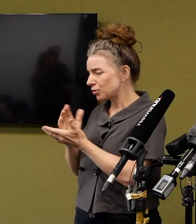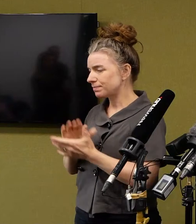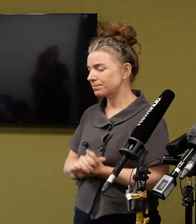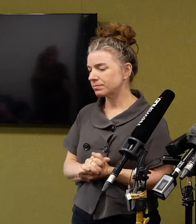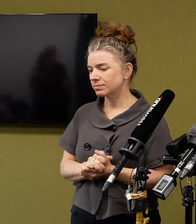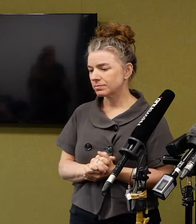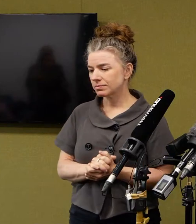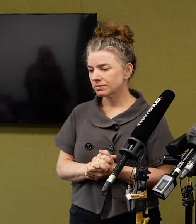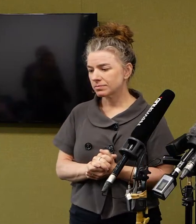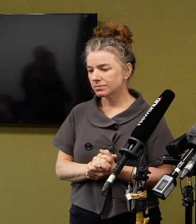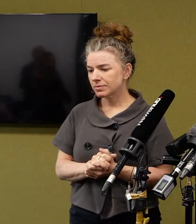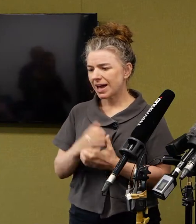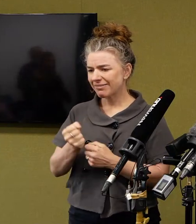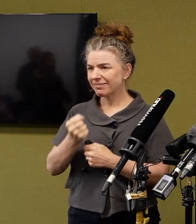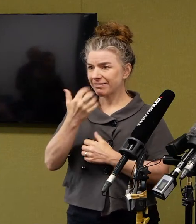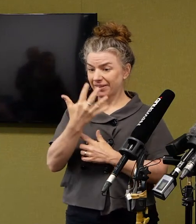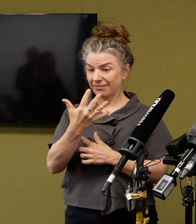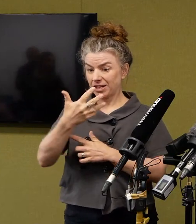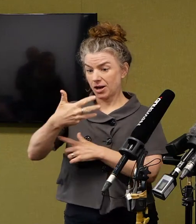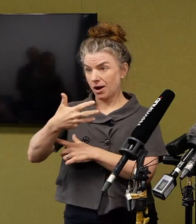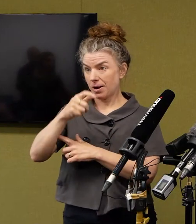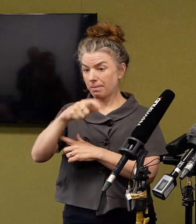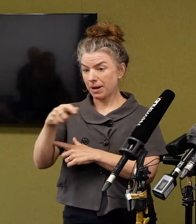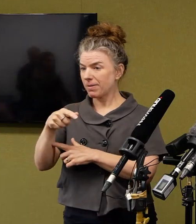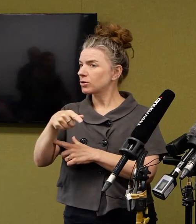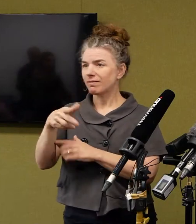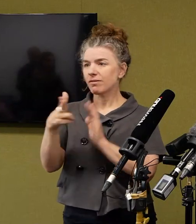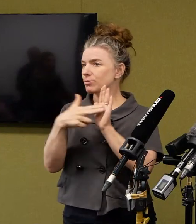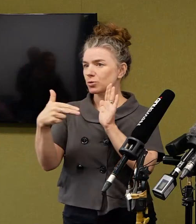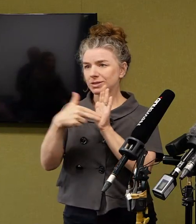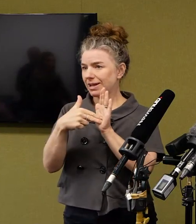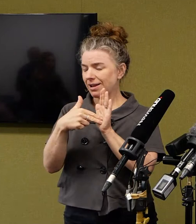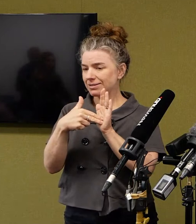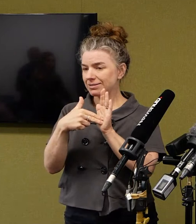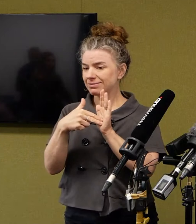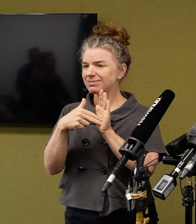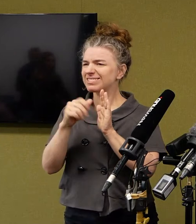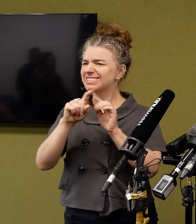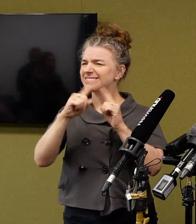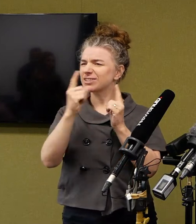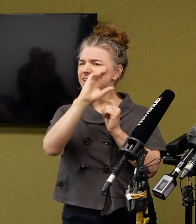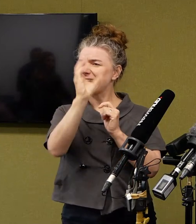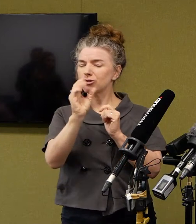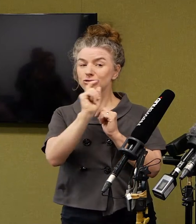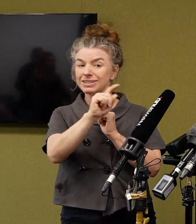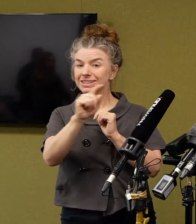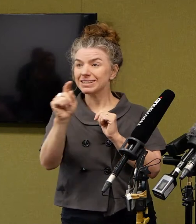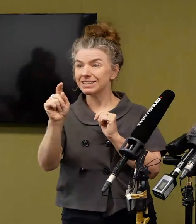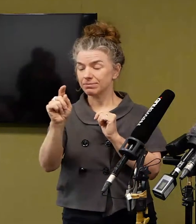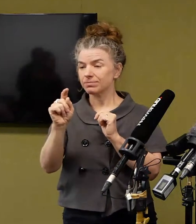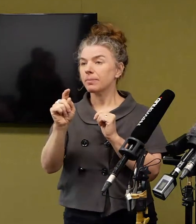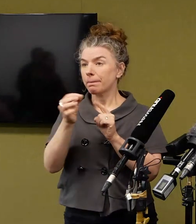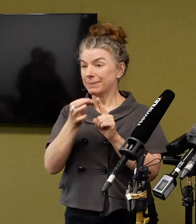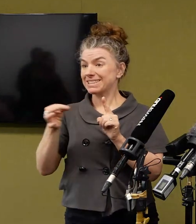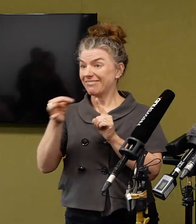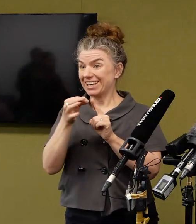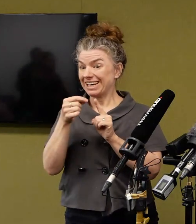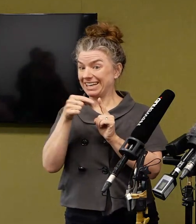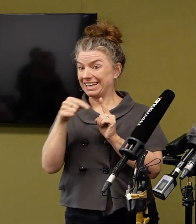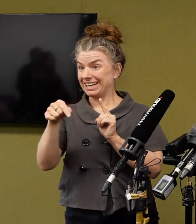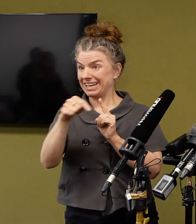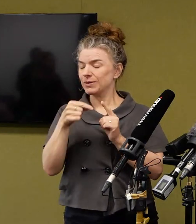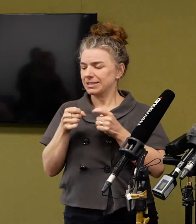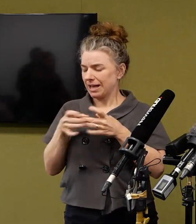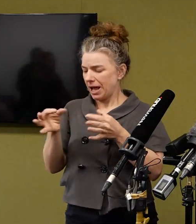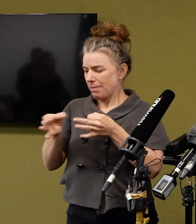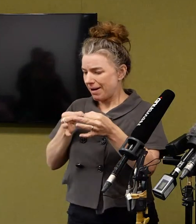people who are not New Zealanders, who were evacuated out of Wuhan, who are from a range of other countries, particularly from the Pacific. So we've